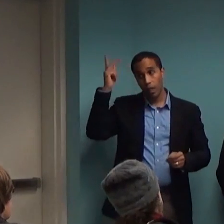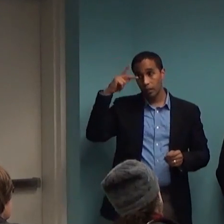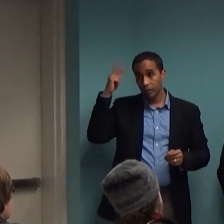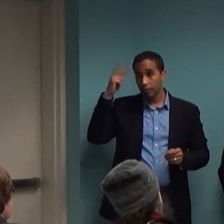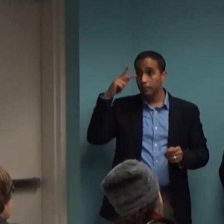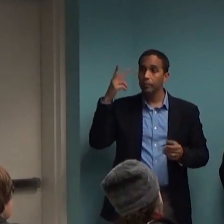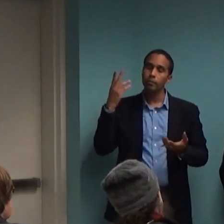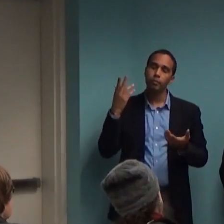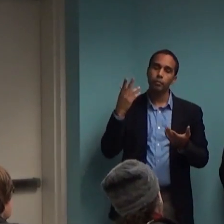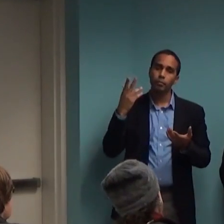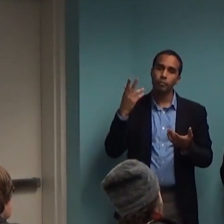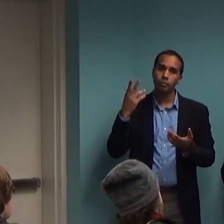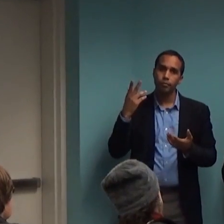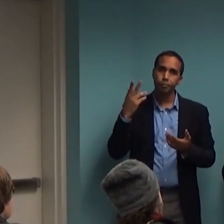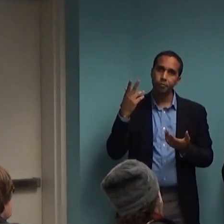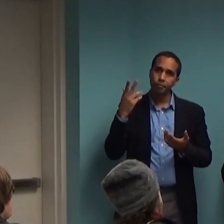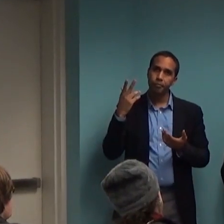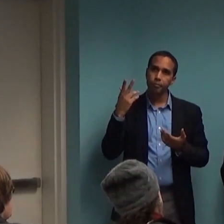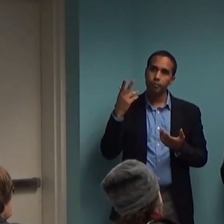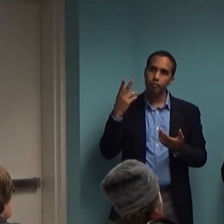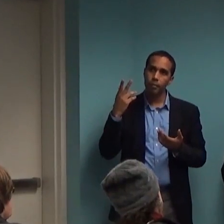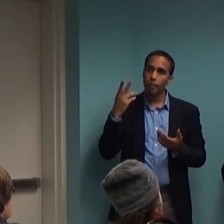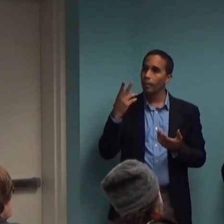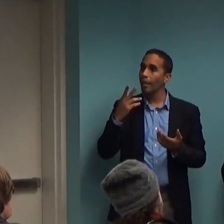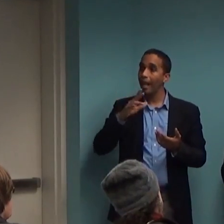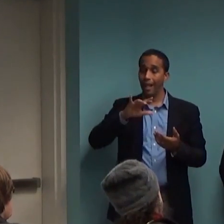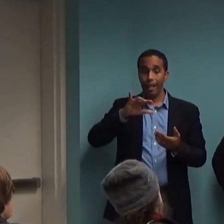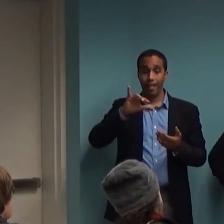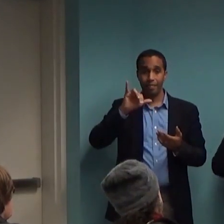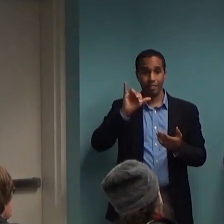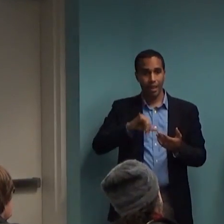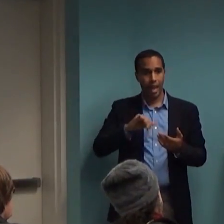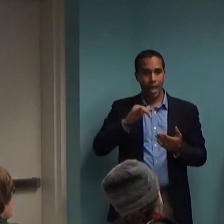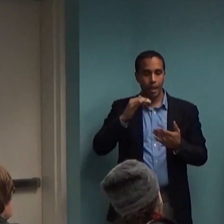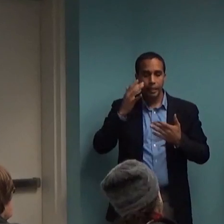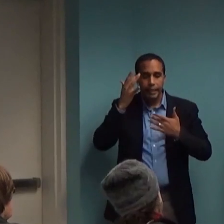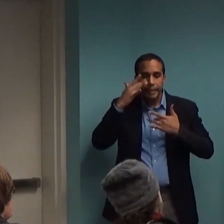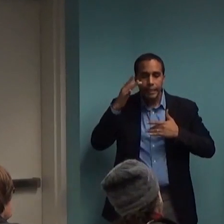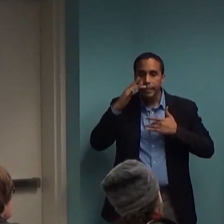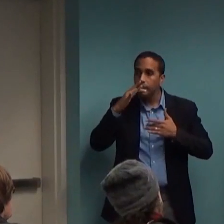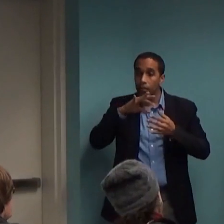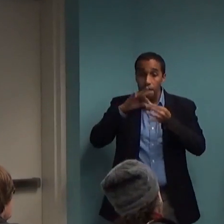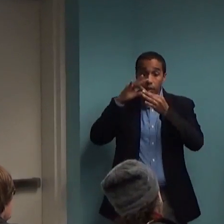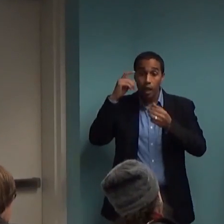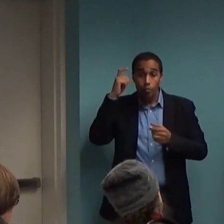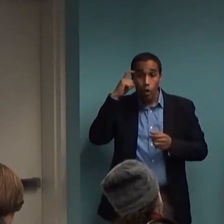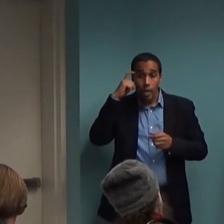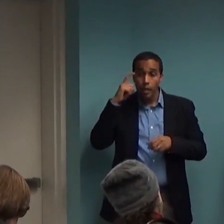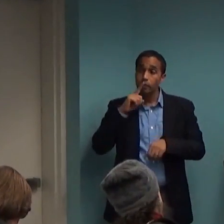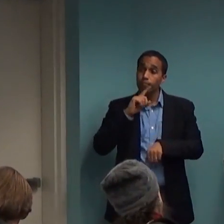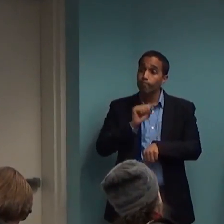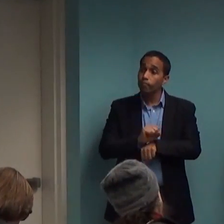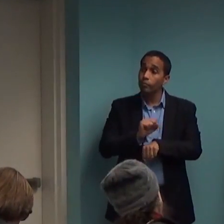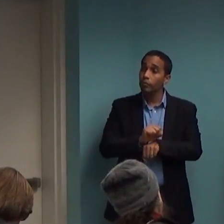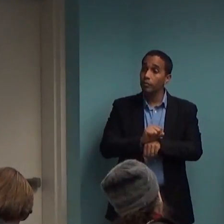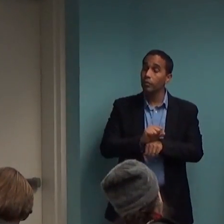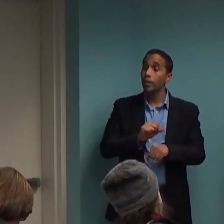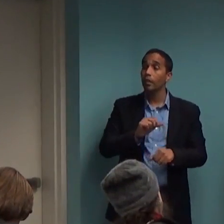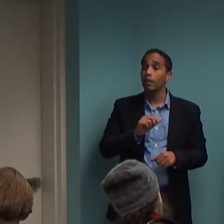not or are brain level diseases. So like my position, I didn't really state it definitively, is that I don't believe that there is a